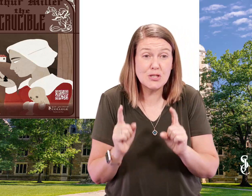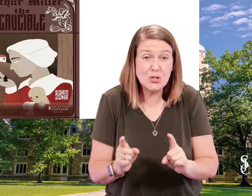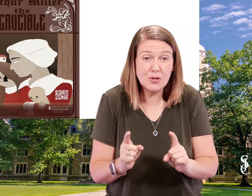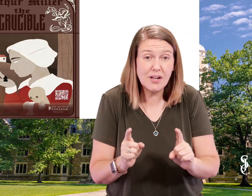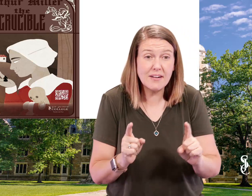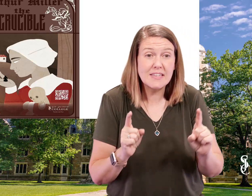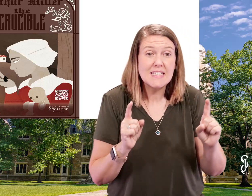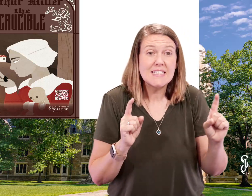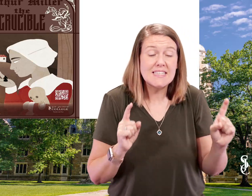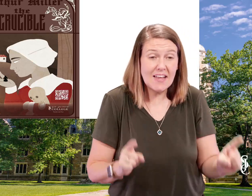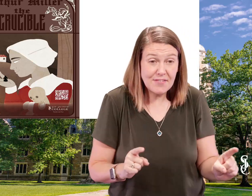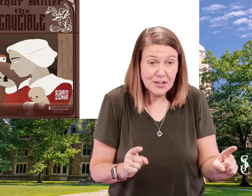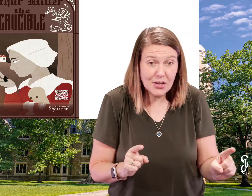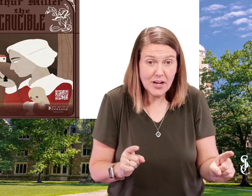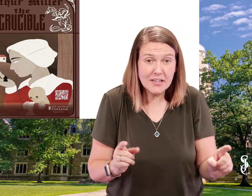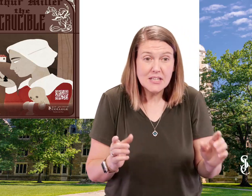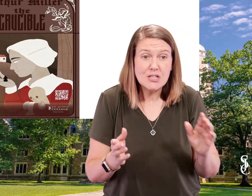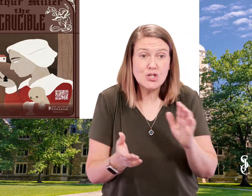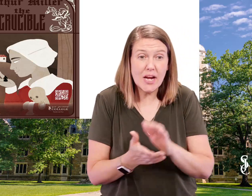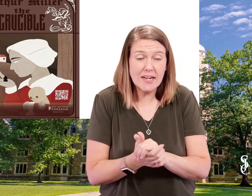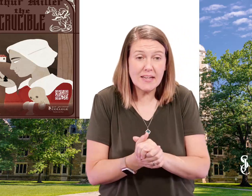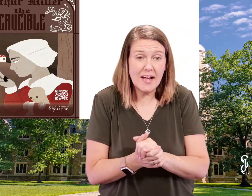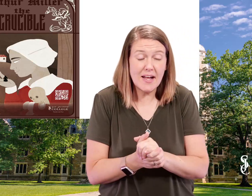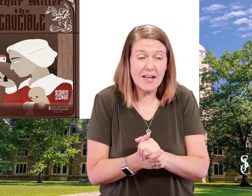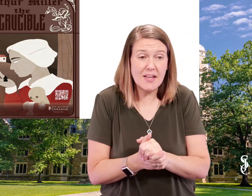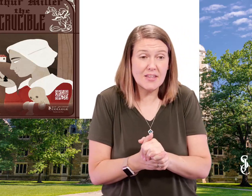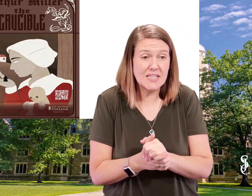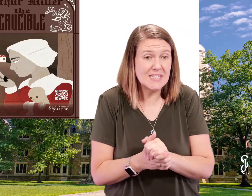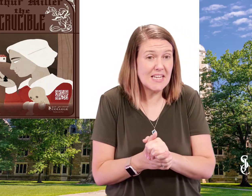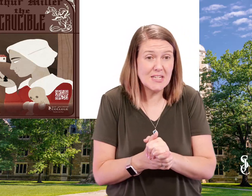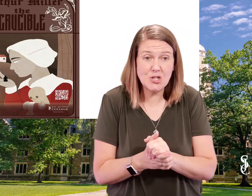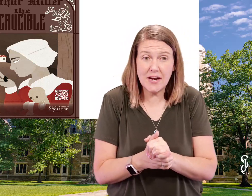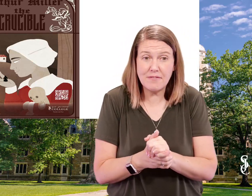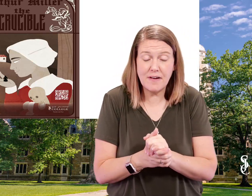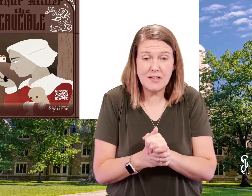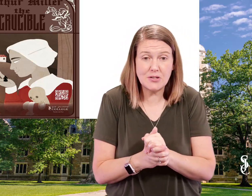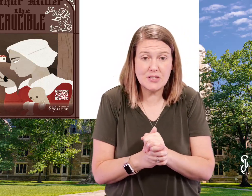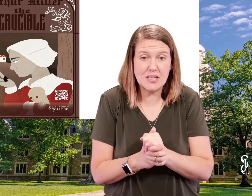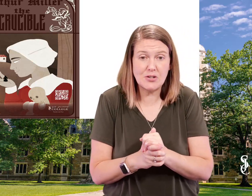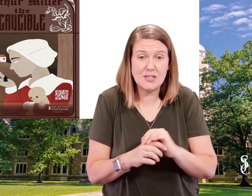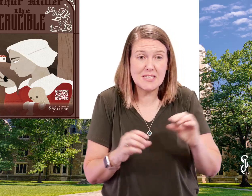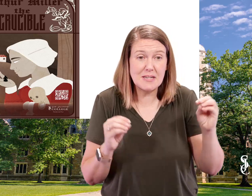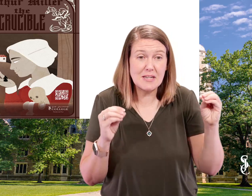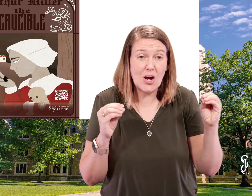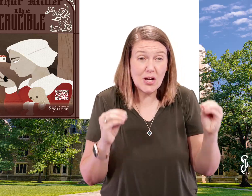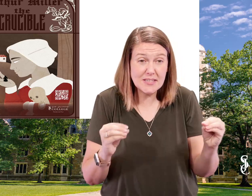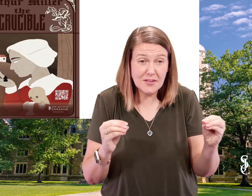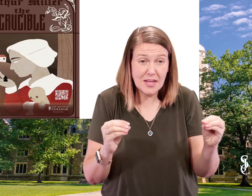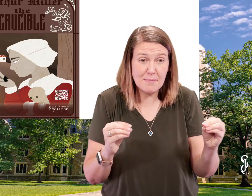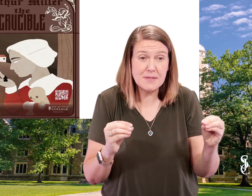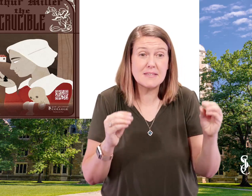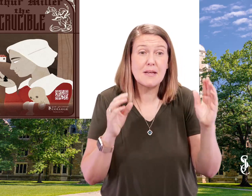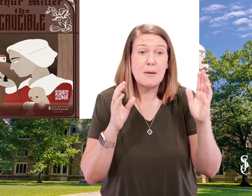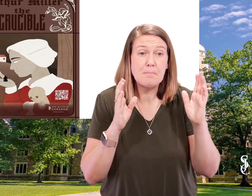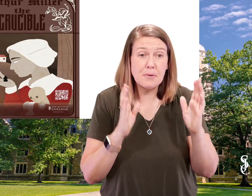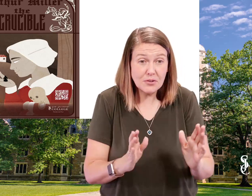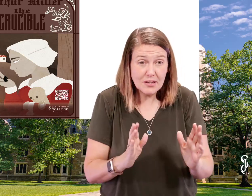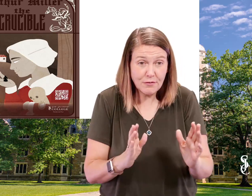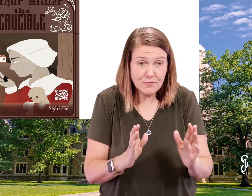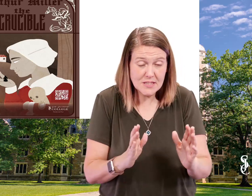2 o'clock, 7 o'clock. Check the San Jack Fine Arts Theater. It's on South Campus, Building 15.